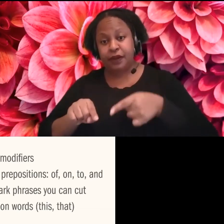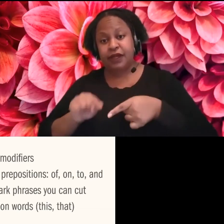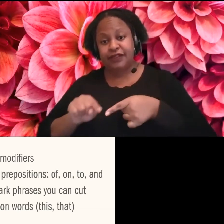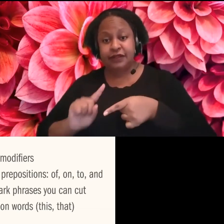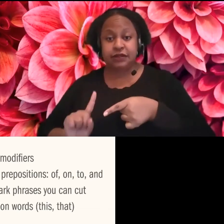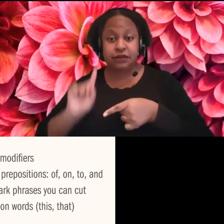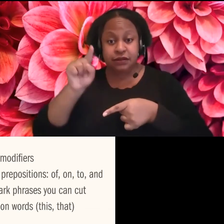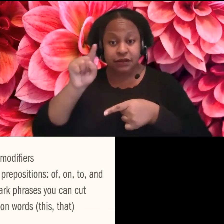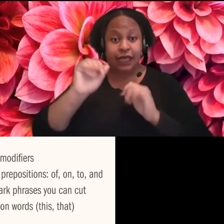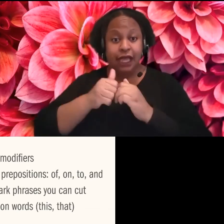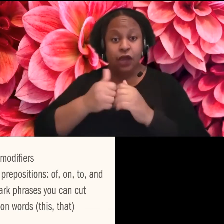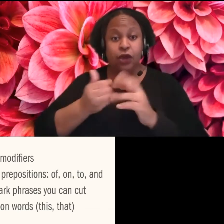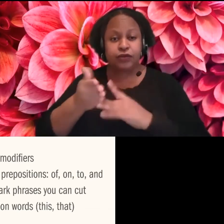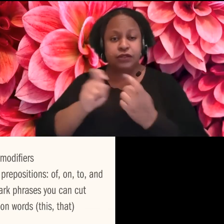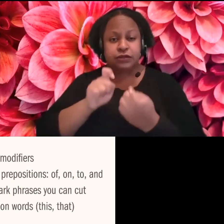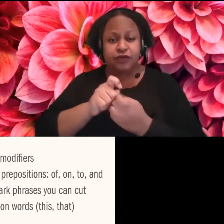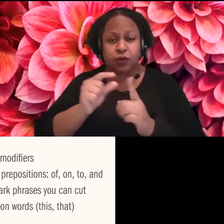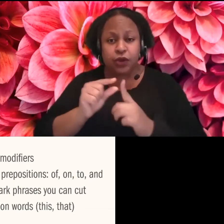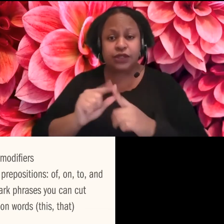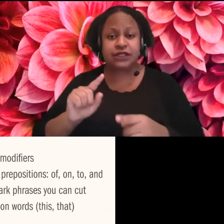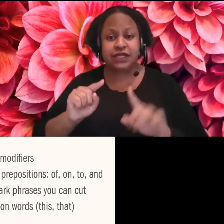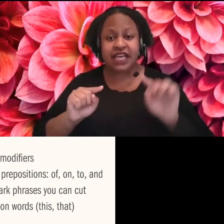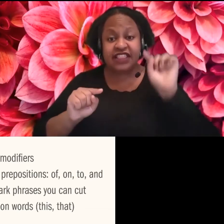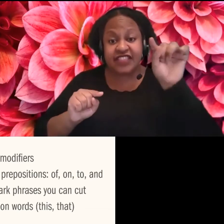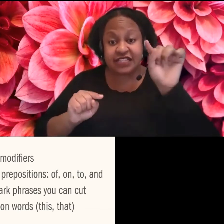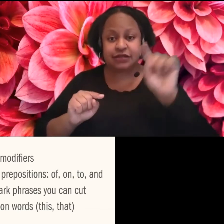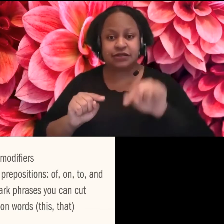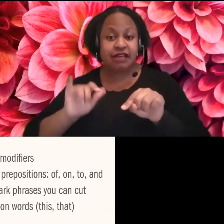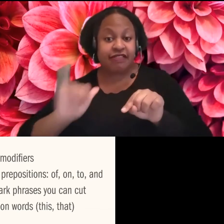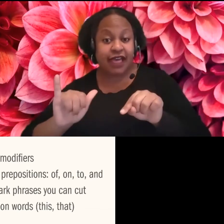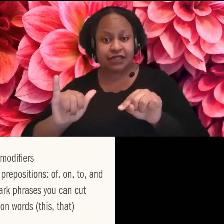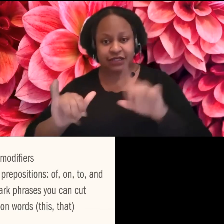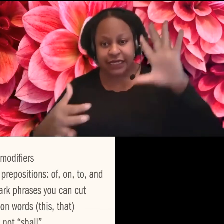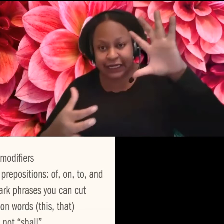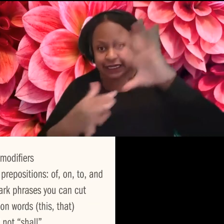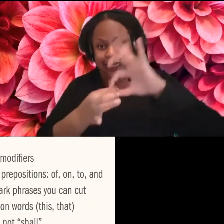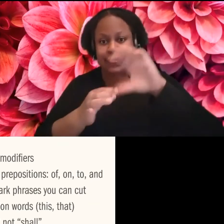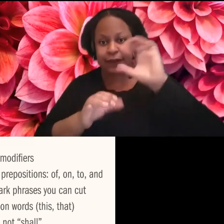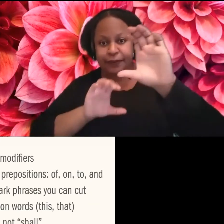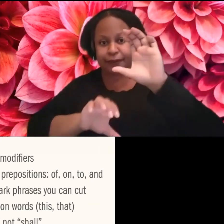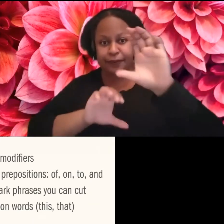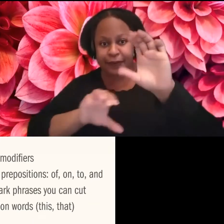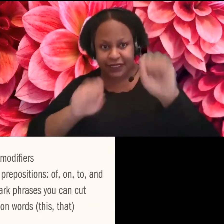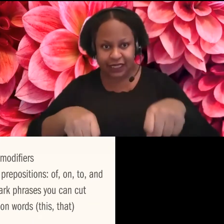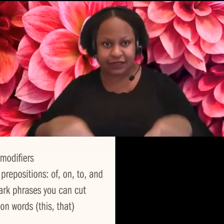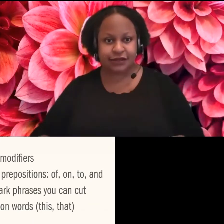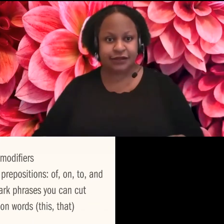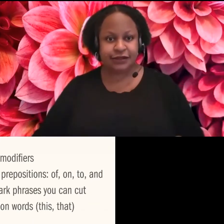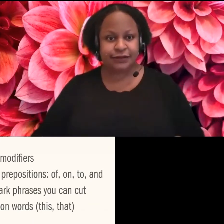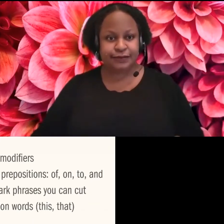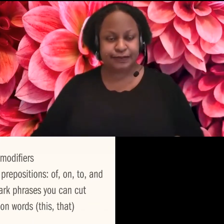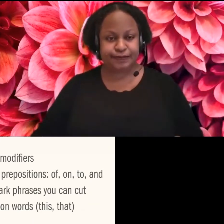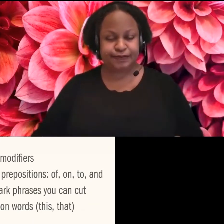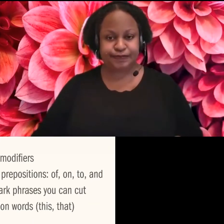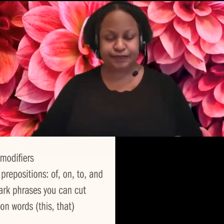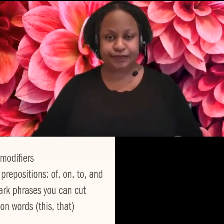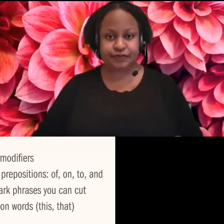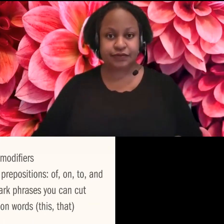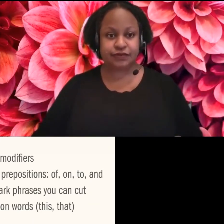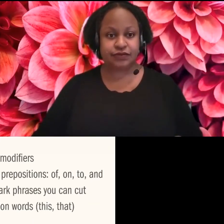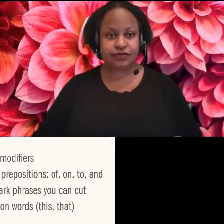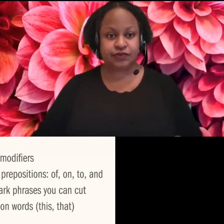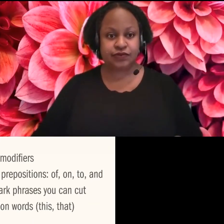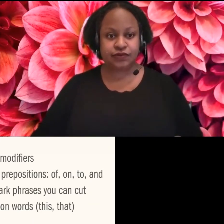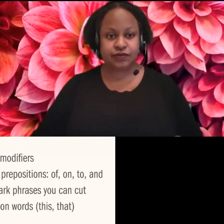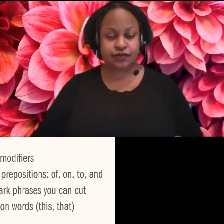idea. Um, and explicit connectives. Oh, hang on. Oh, sorry. Um, and explicit